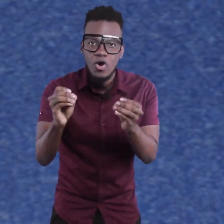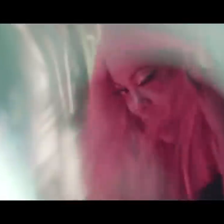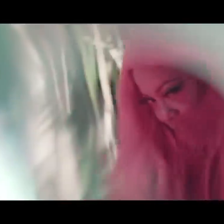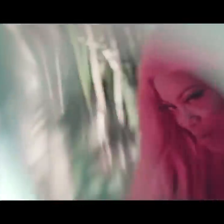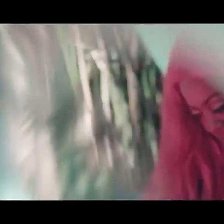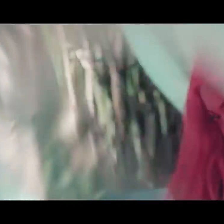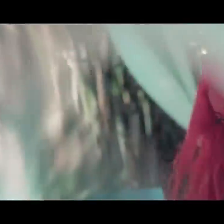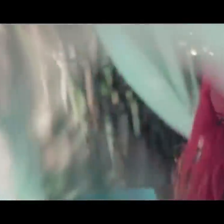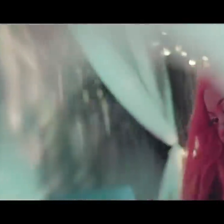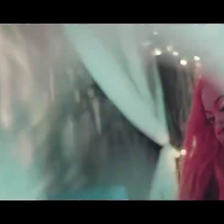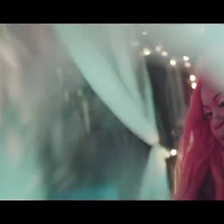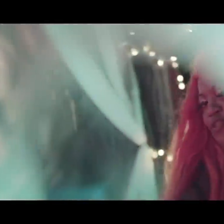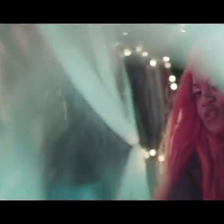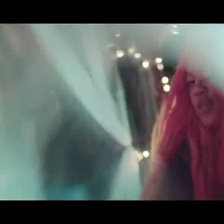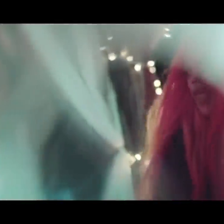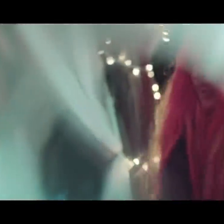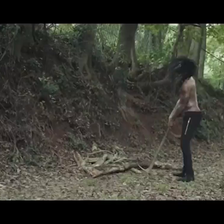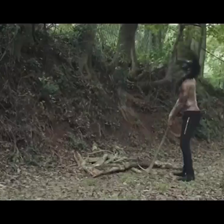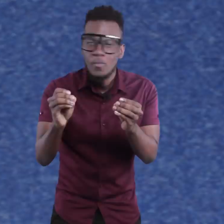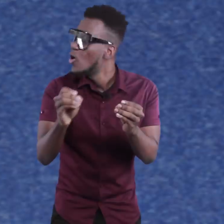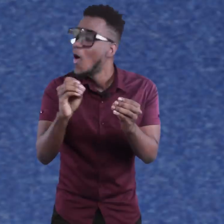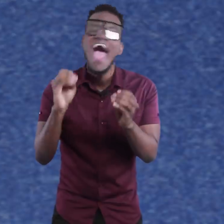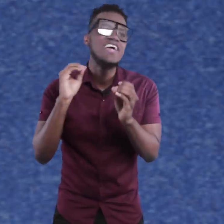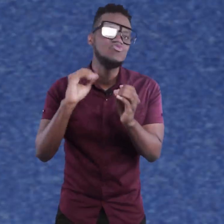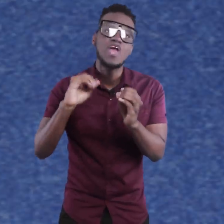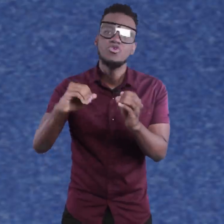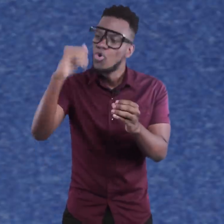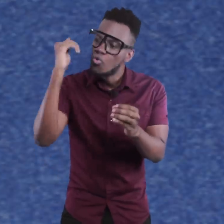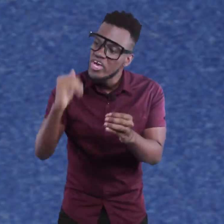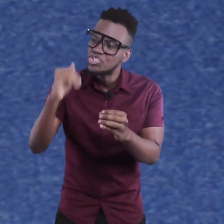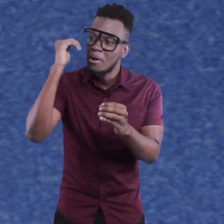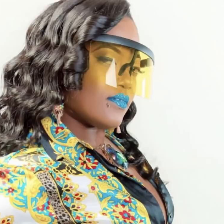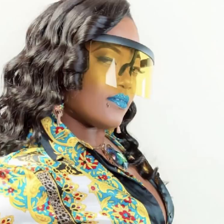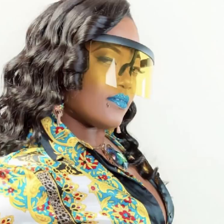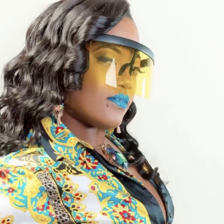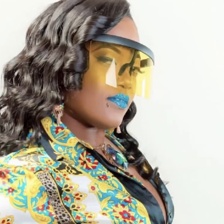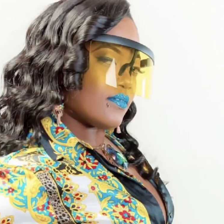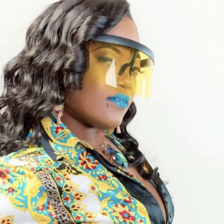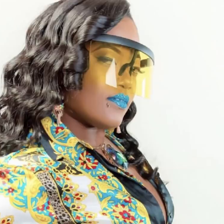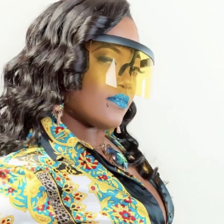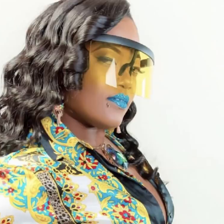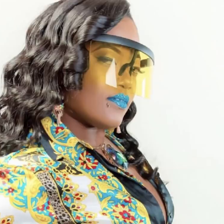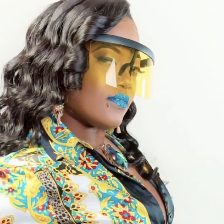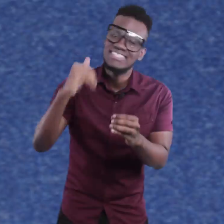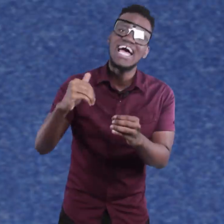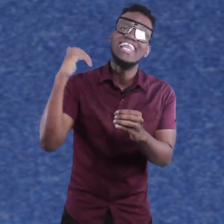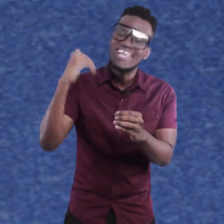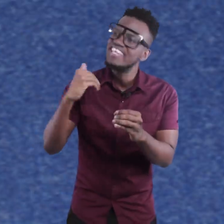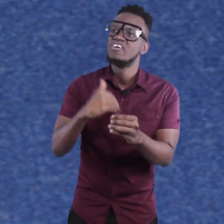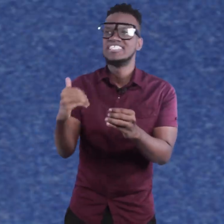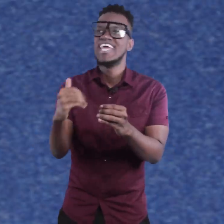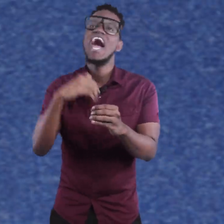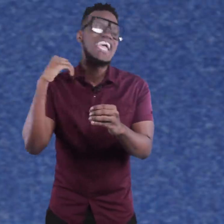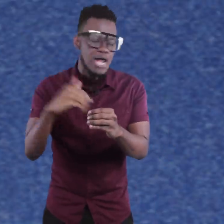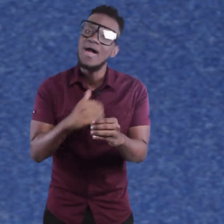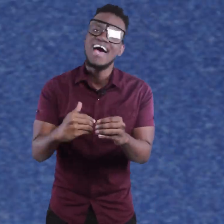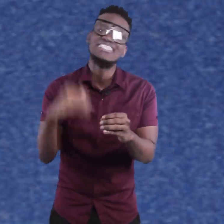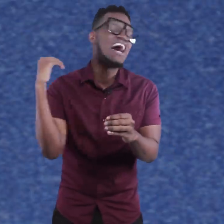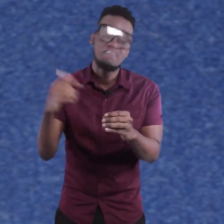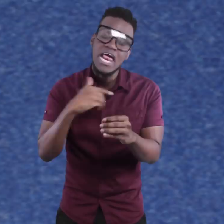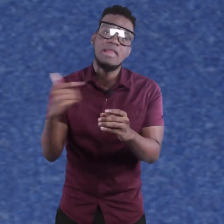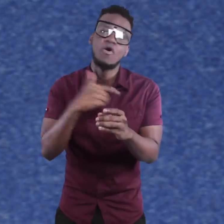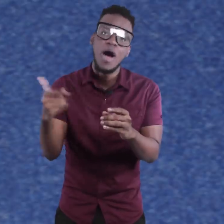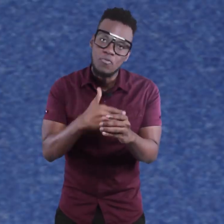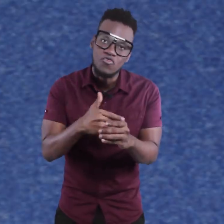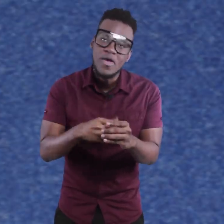Magnum yeah give me everything you want me sugar daddy no I do not know which man pan Jamaican style did hear the sanya in a one